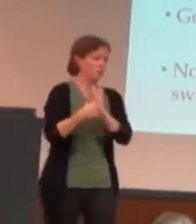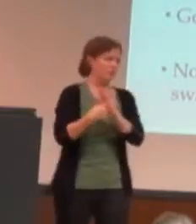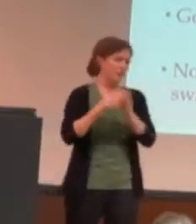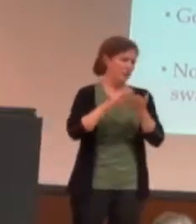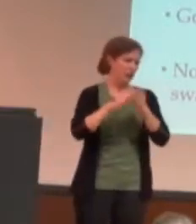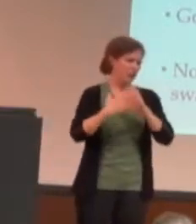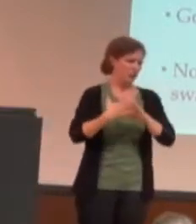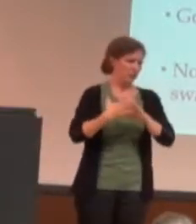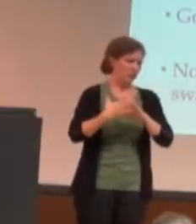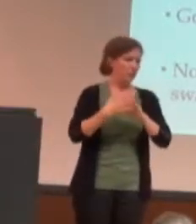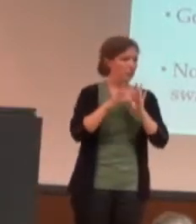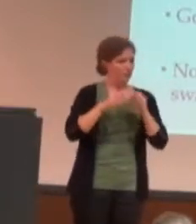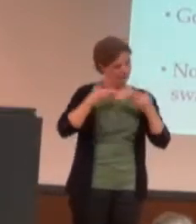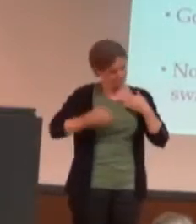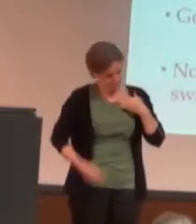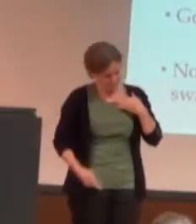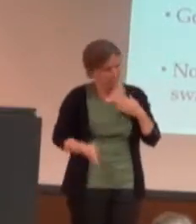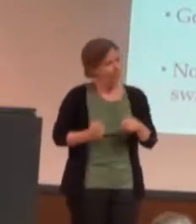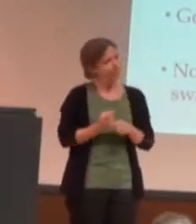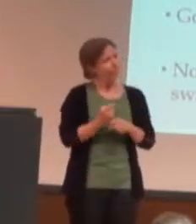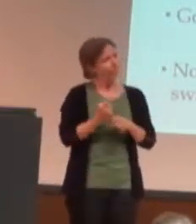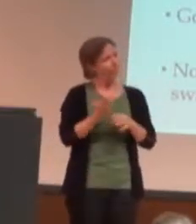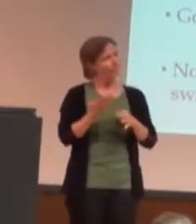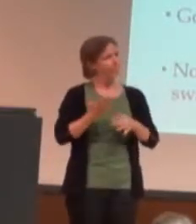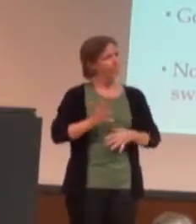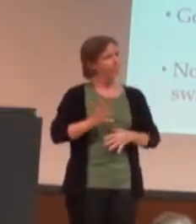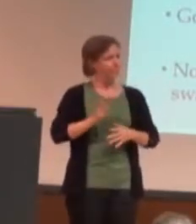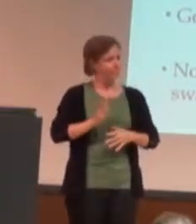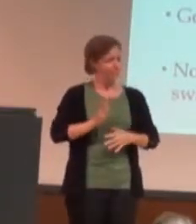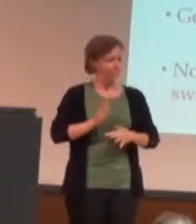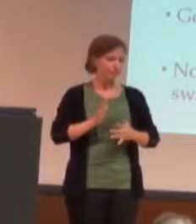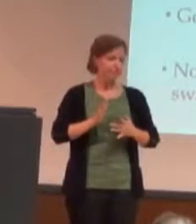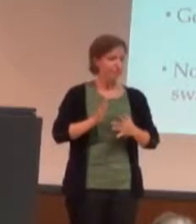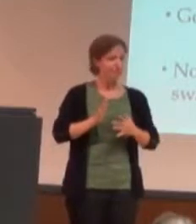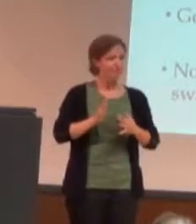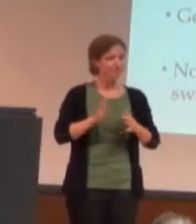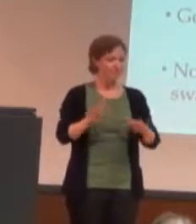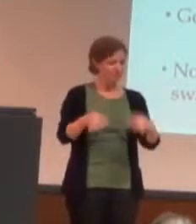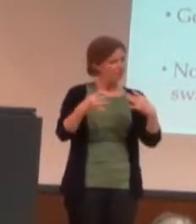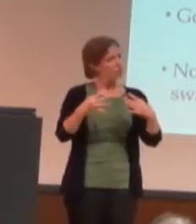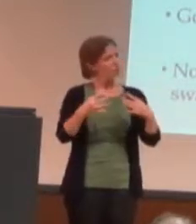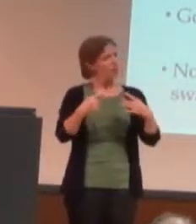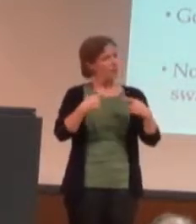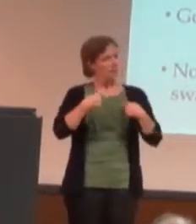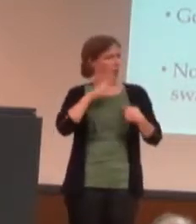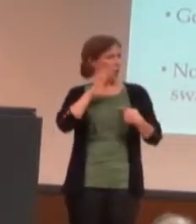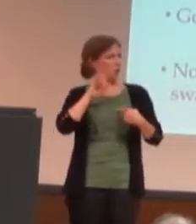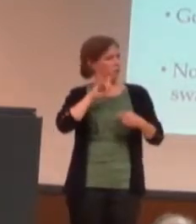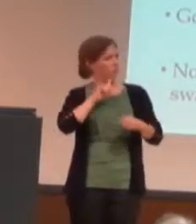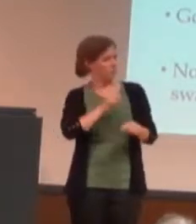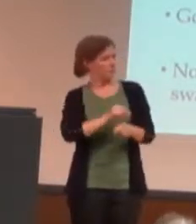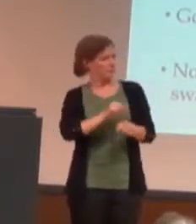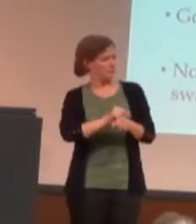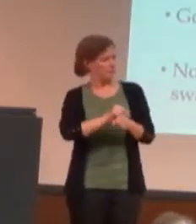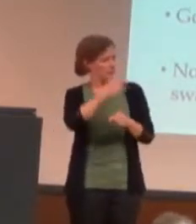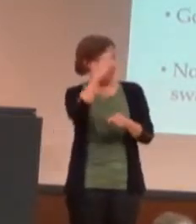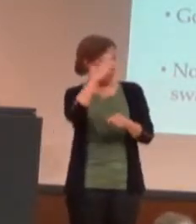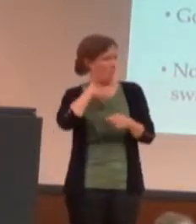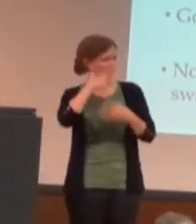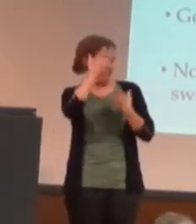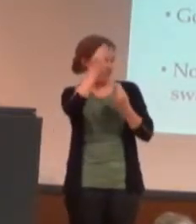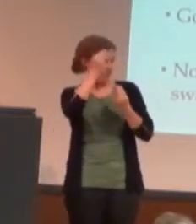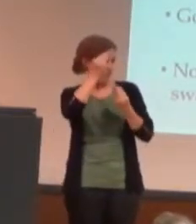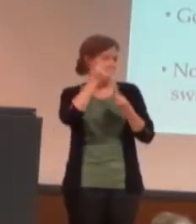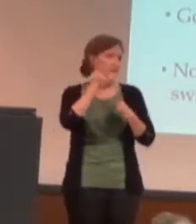be seen well, so that people can take what you're saying seriously. So, sometimes, if you're